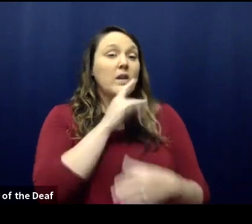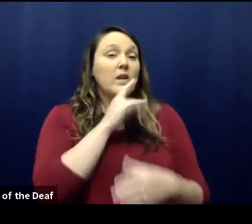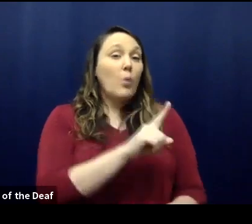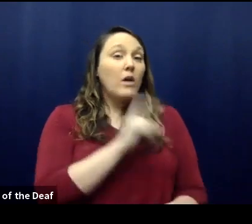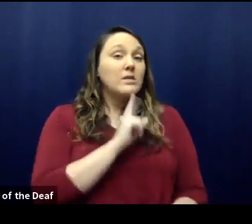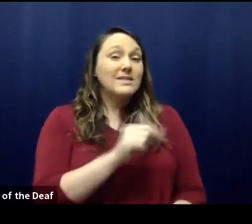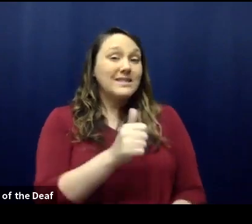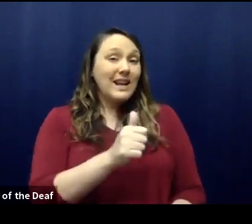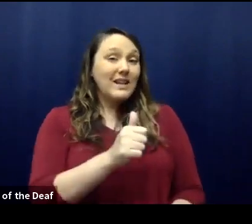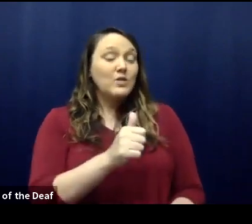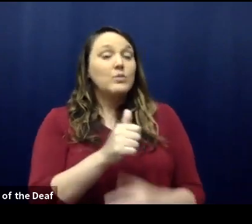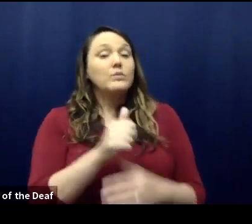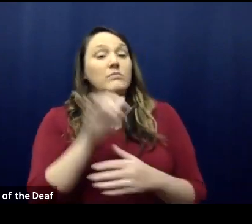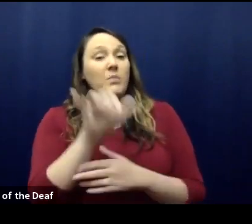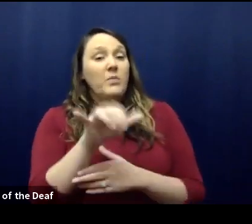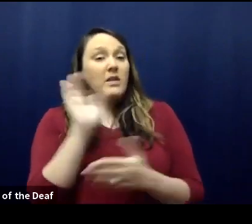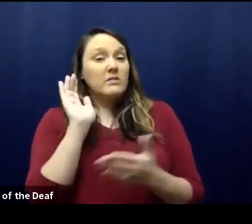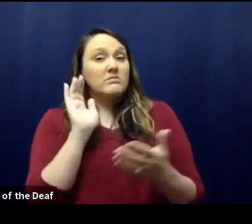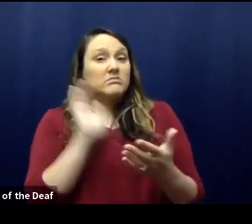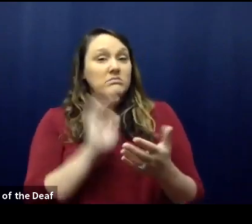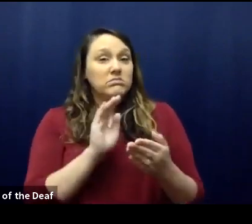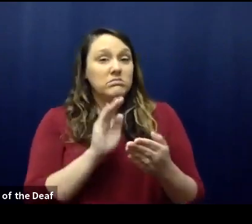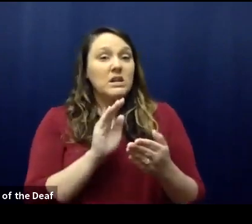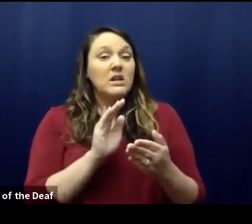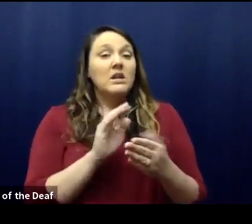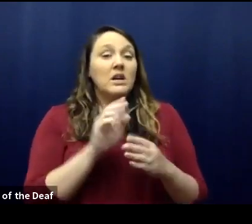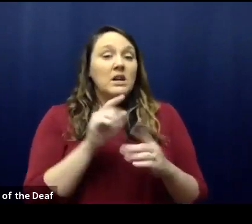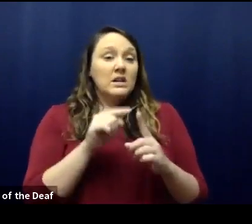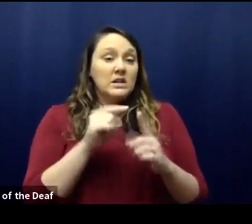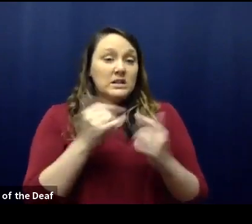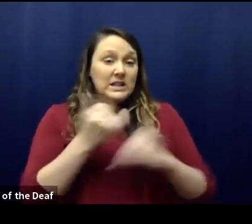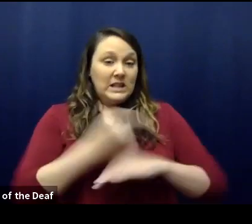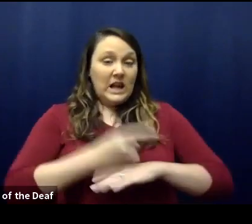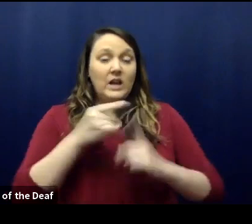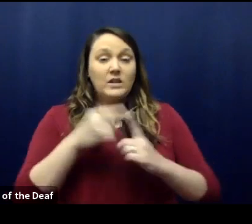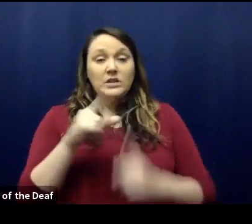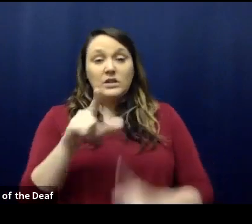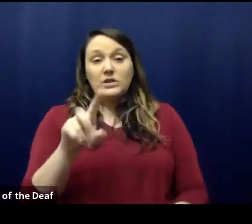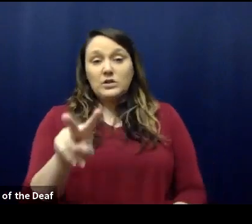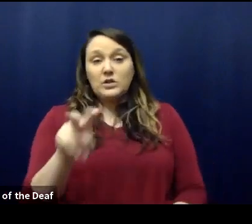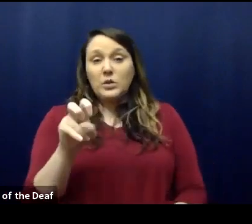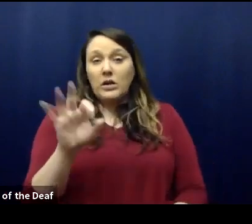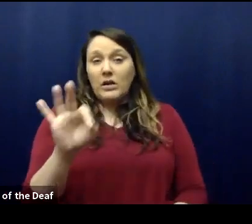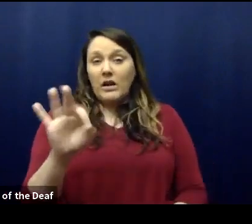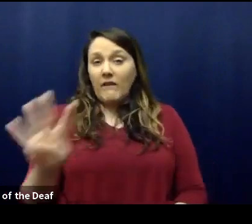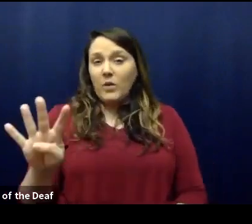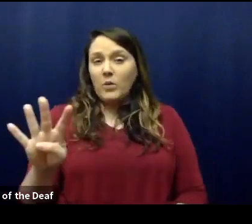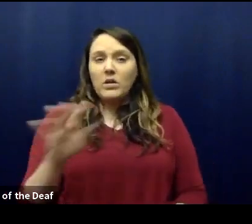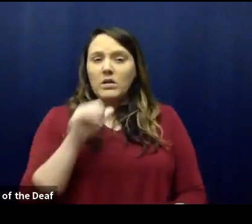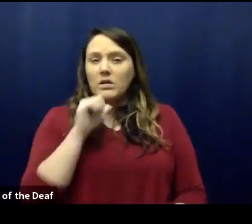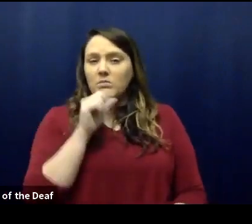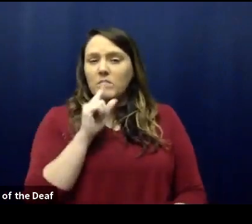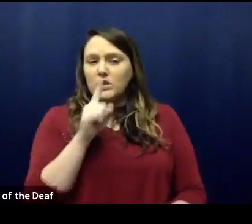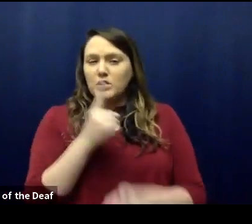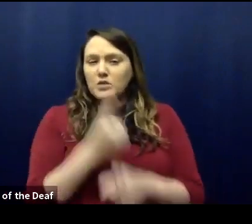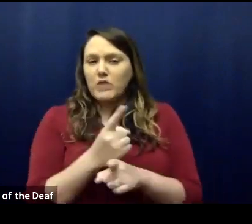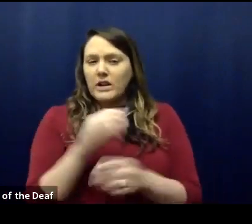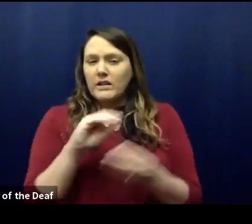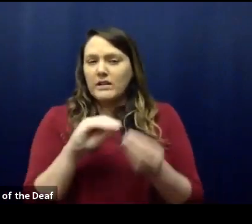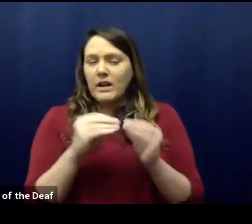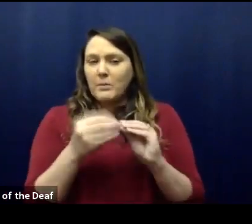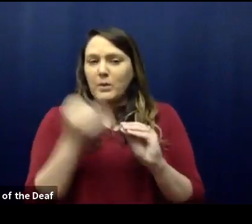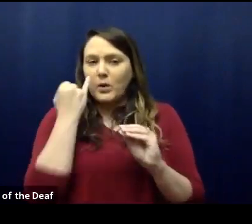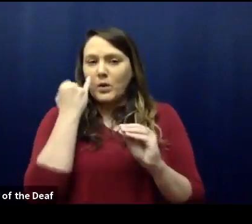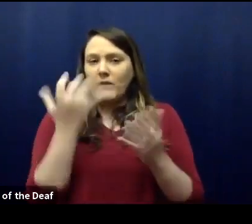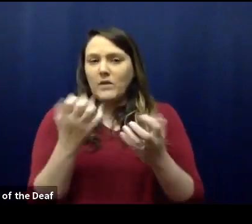This dropped pretty substantially today to 294. I'm not sure if that's the right number there if you want to